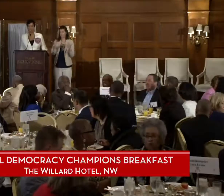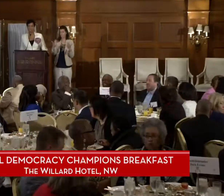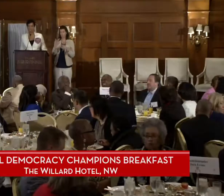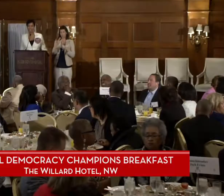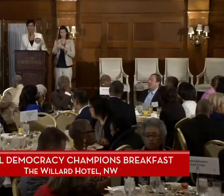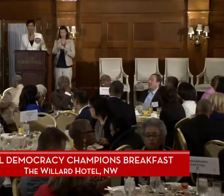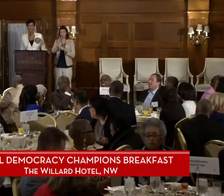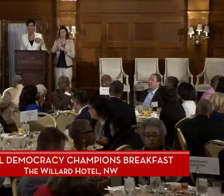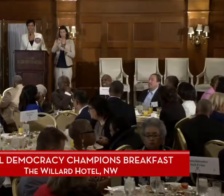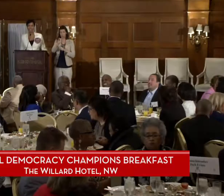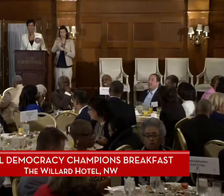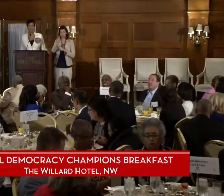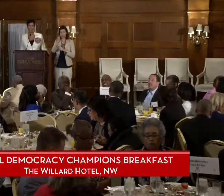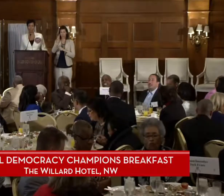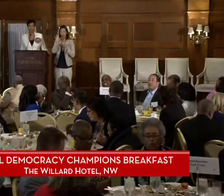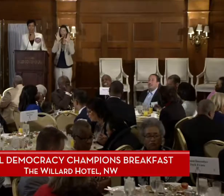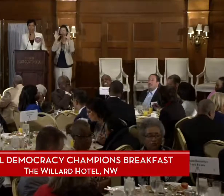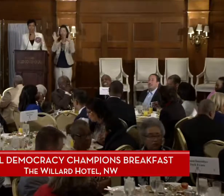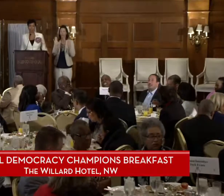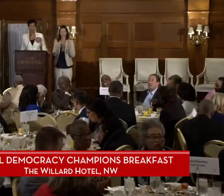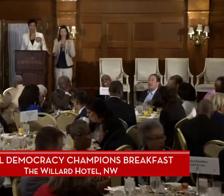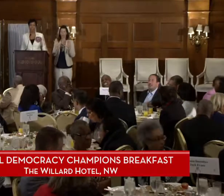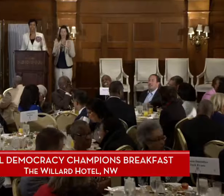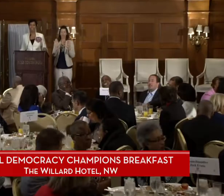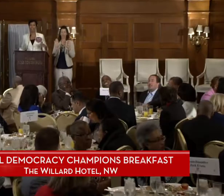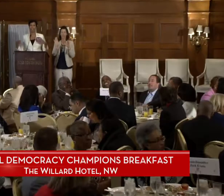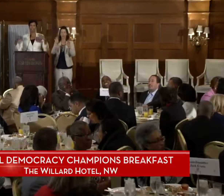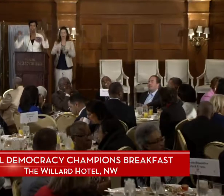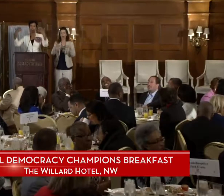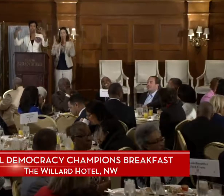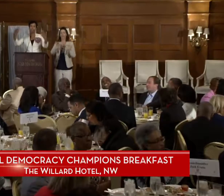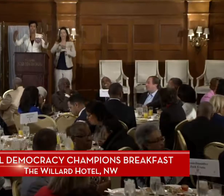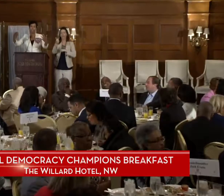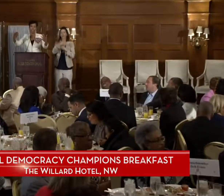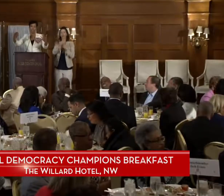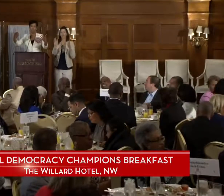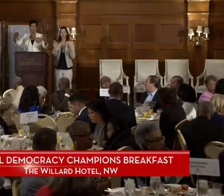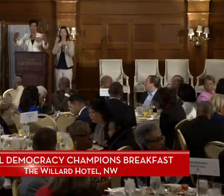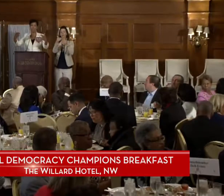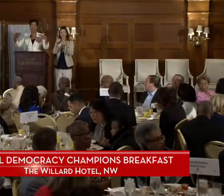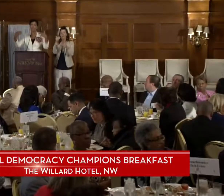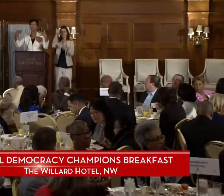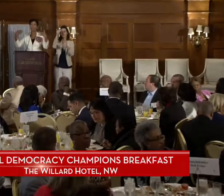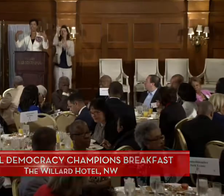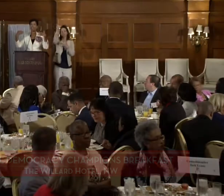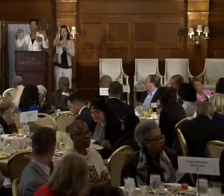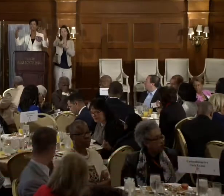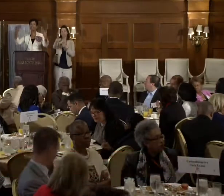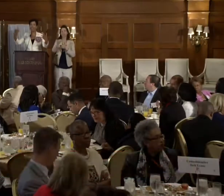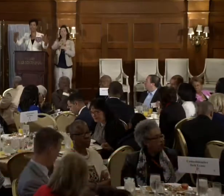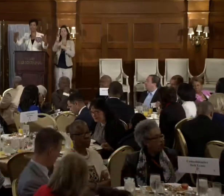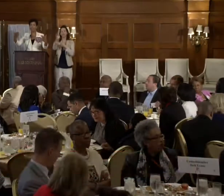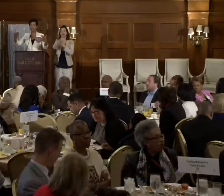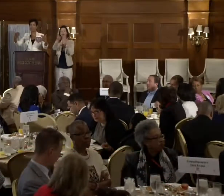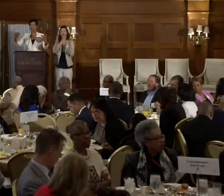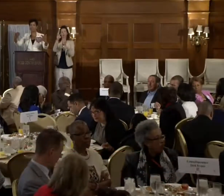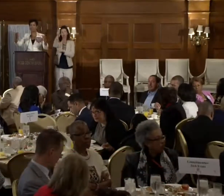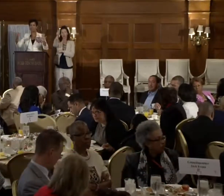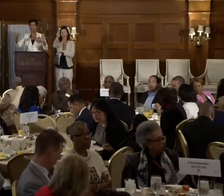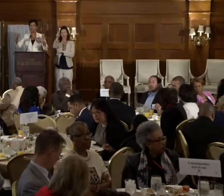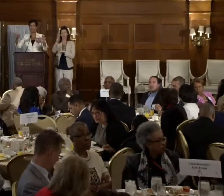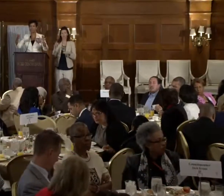to us because they made another room available. So just beyond this wall is another room